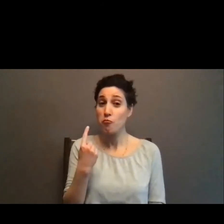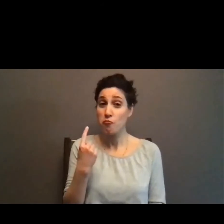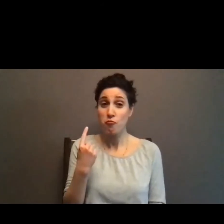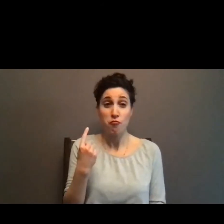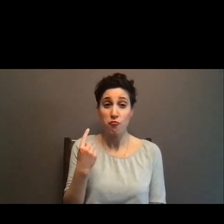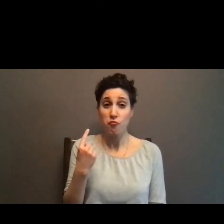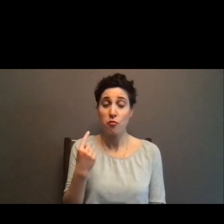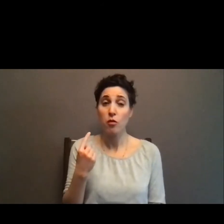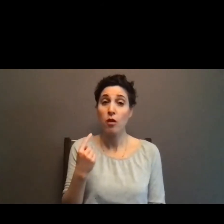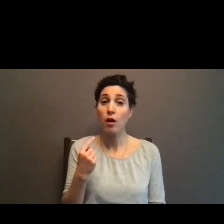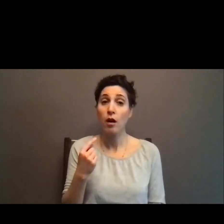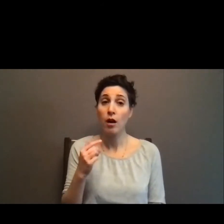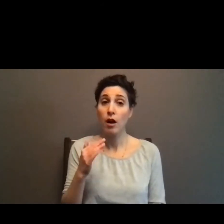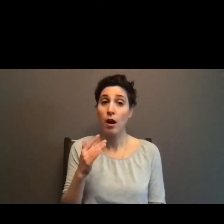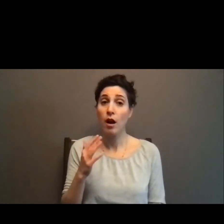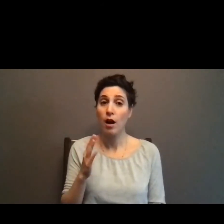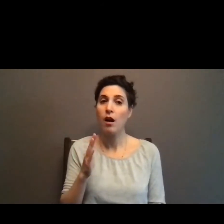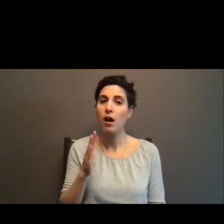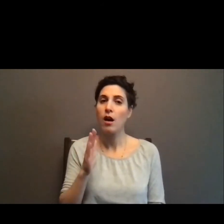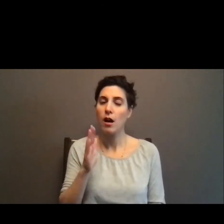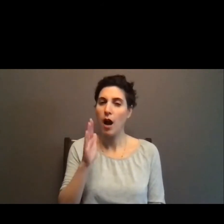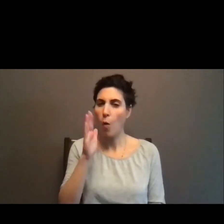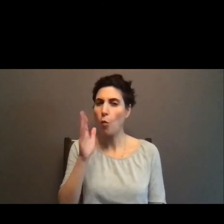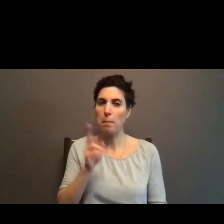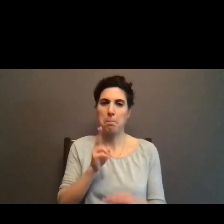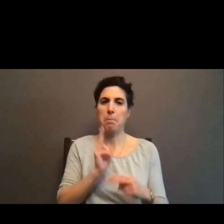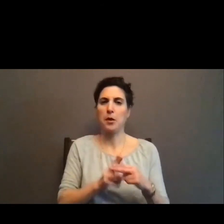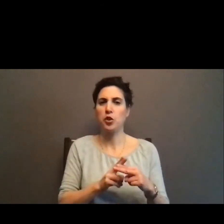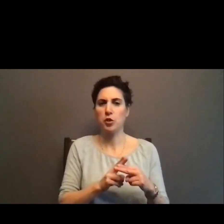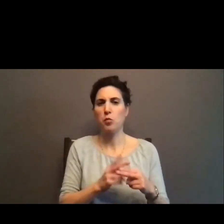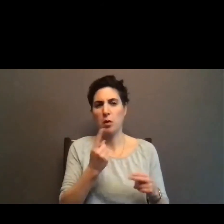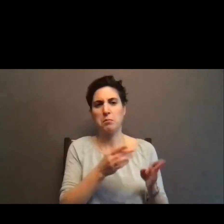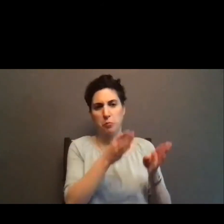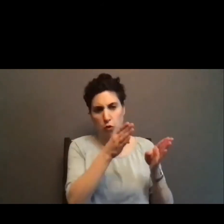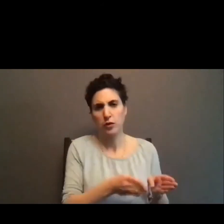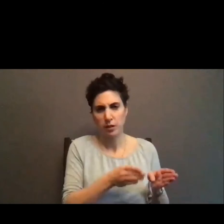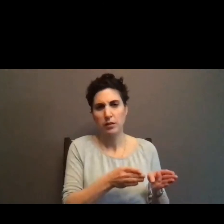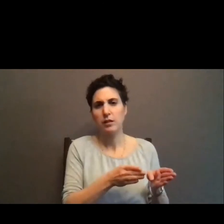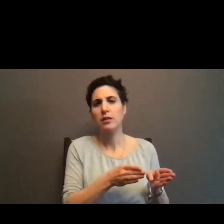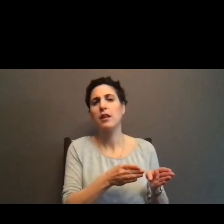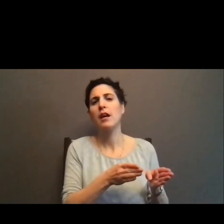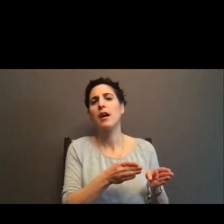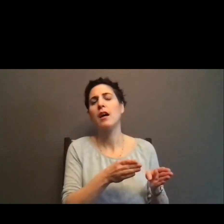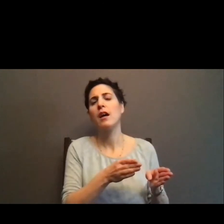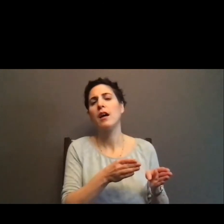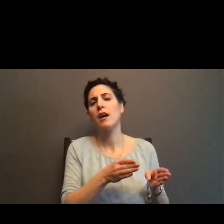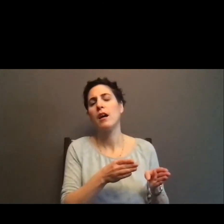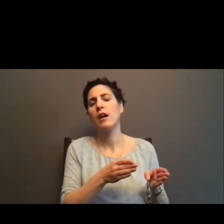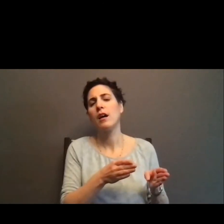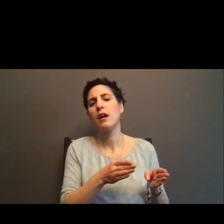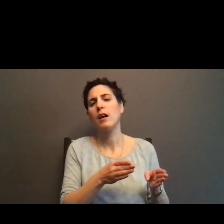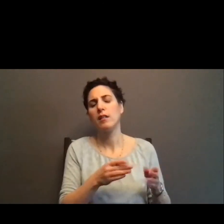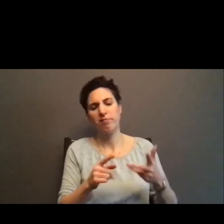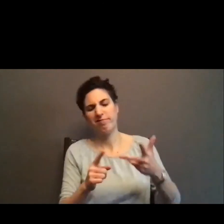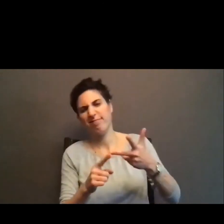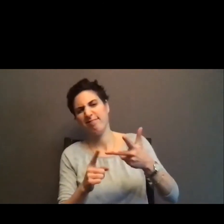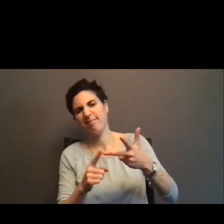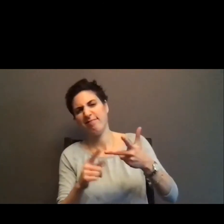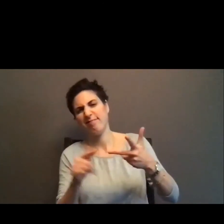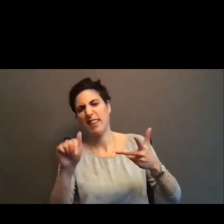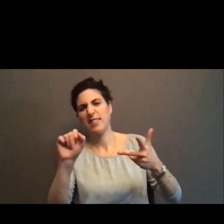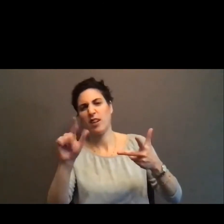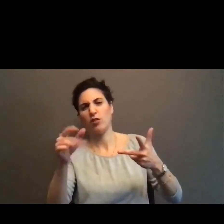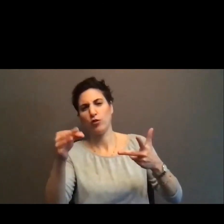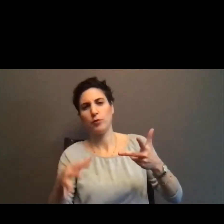um, and, and I'm going to be mentioning this person and their organization in the ASL interpretation section, um, there's this amazing